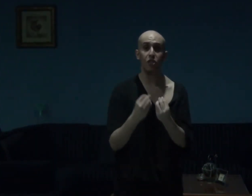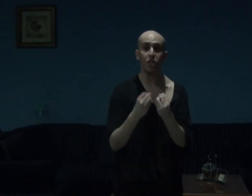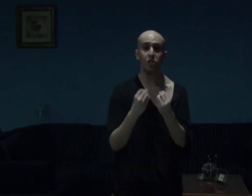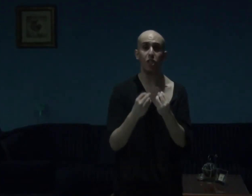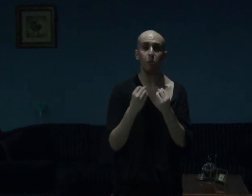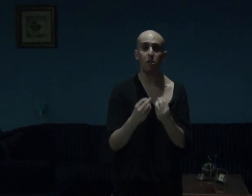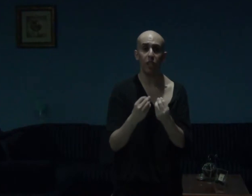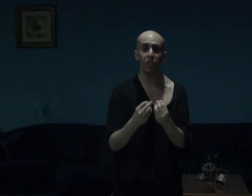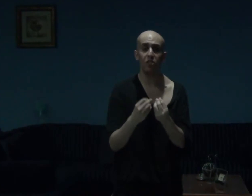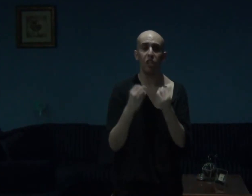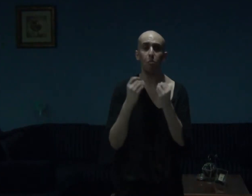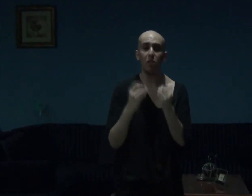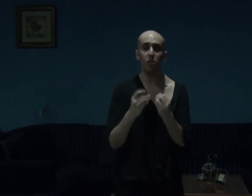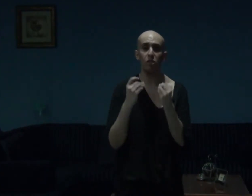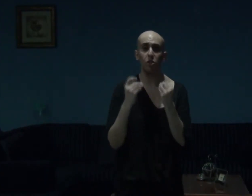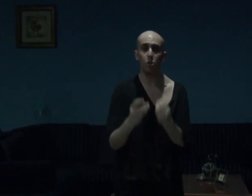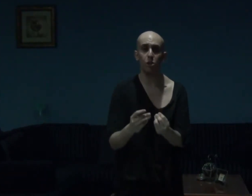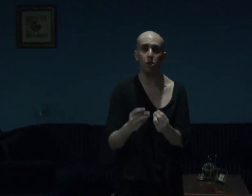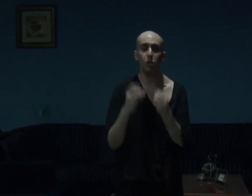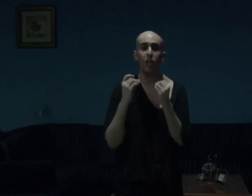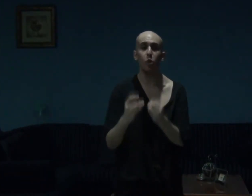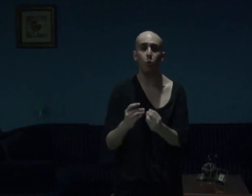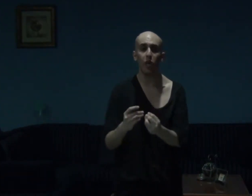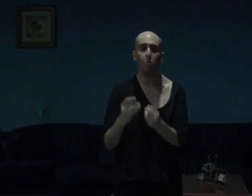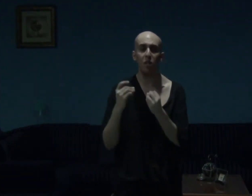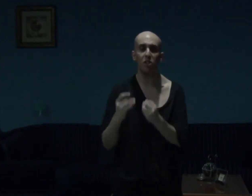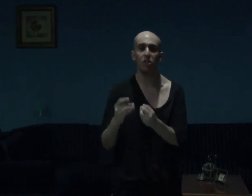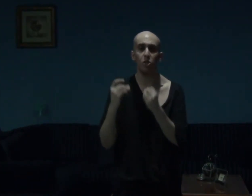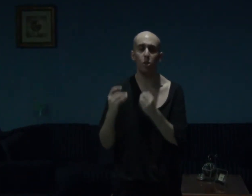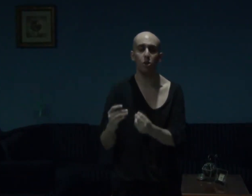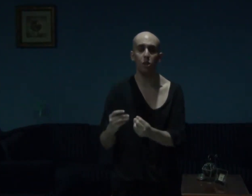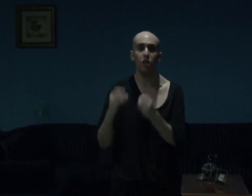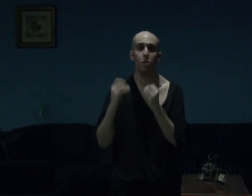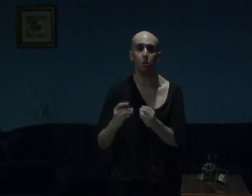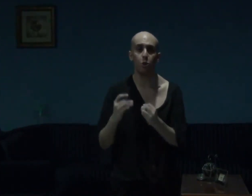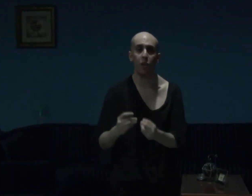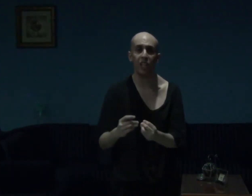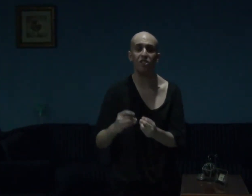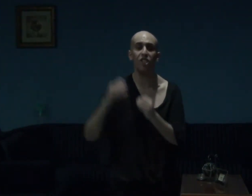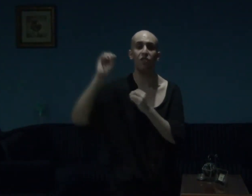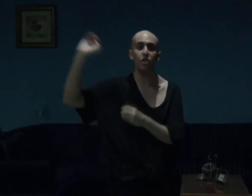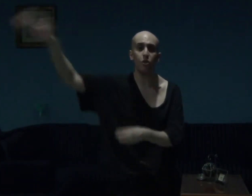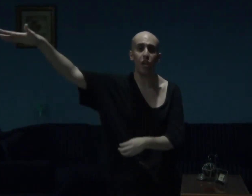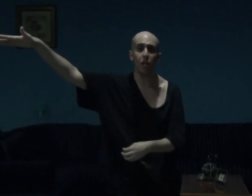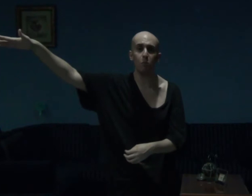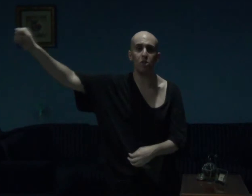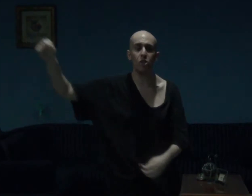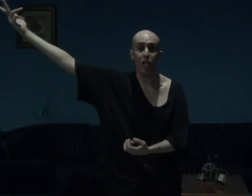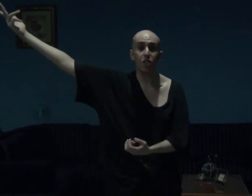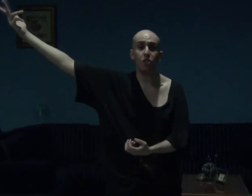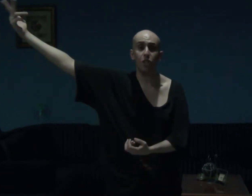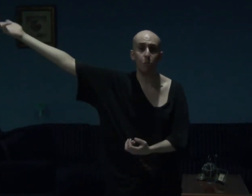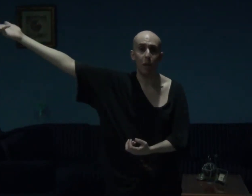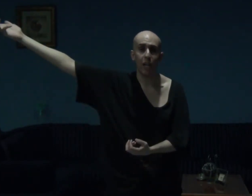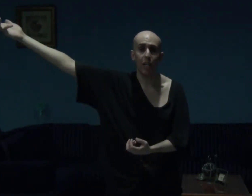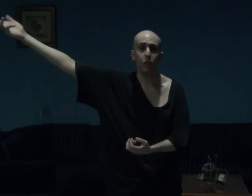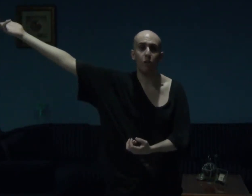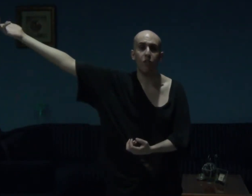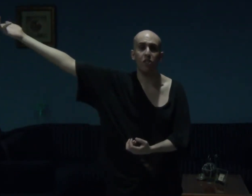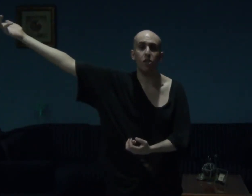destigmatizing mental disorder, and the way mental disorder is portrayed in video games, as said by, Professor